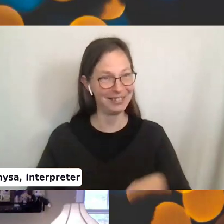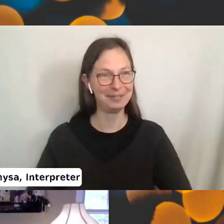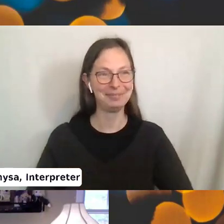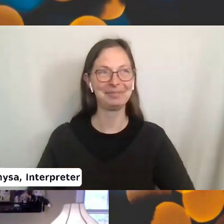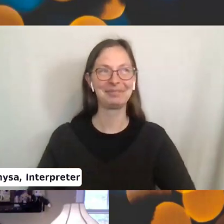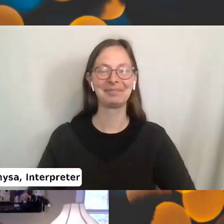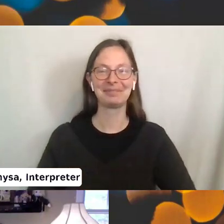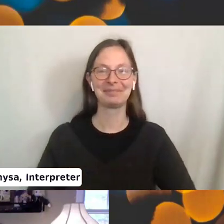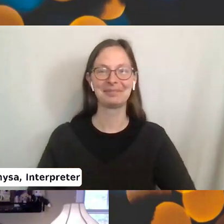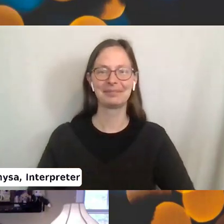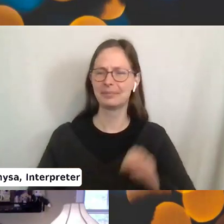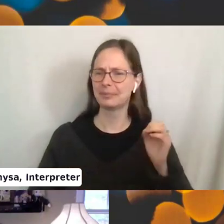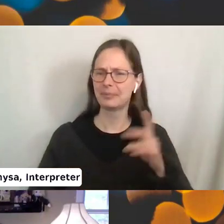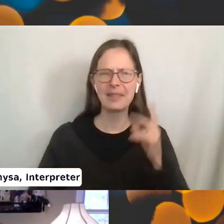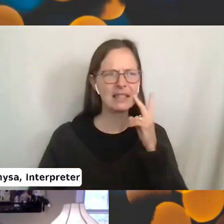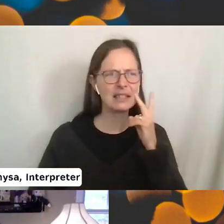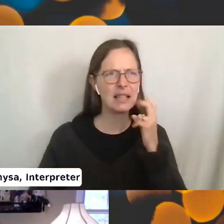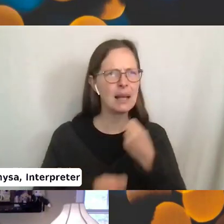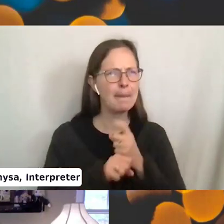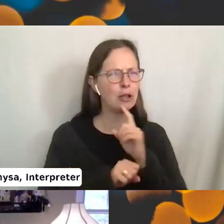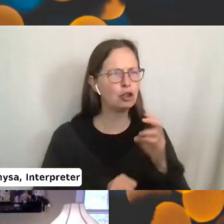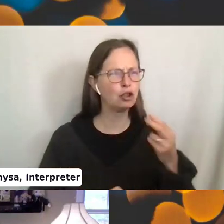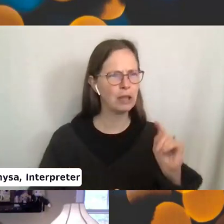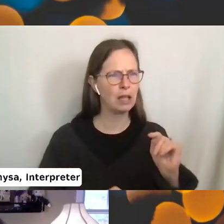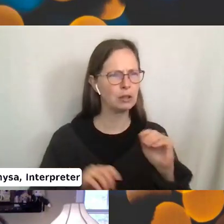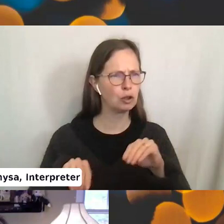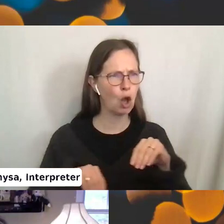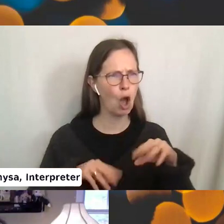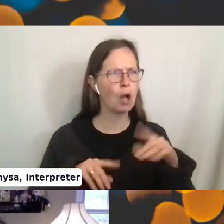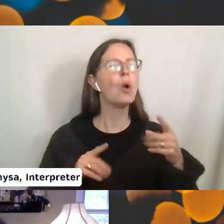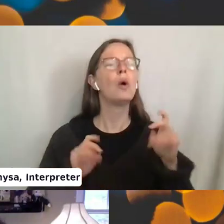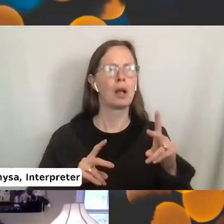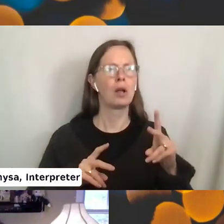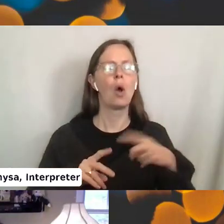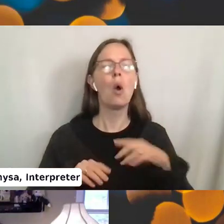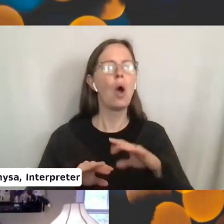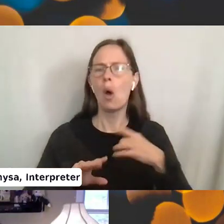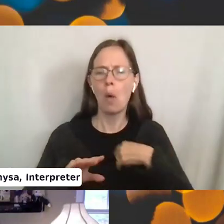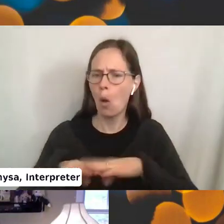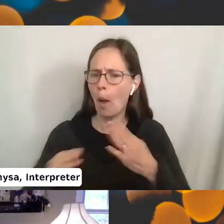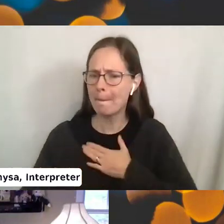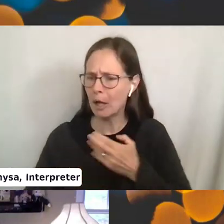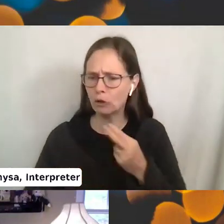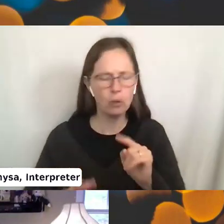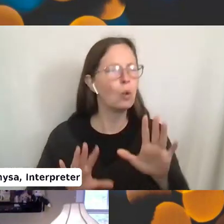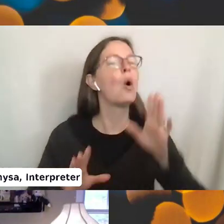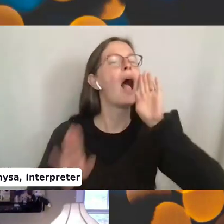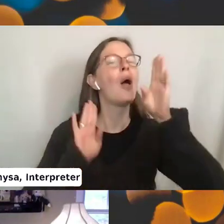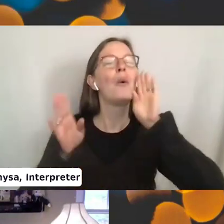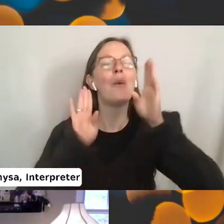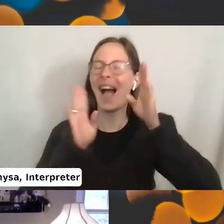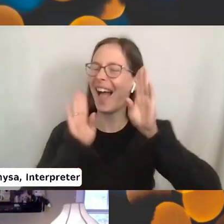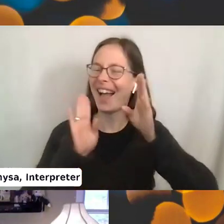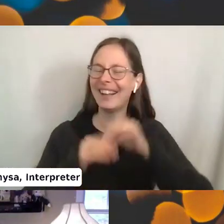Okay. Let's see. Let's make sure chat is still on here. Yep. Let me open chat, too. Hold on. There we are. Hello. Hi.